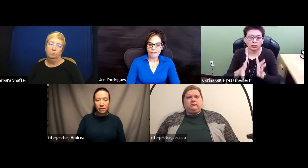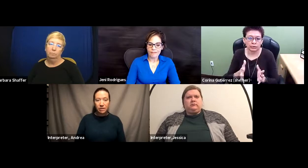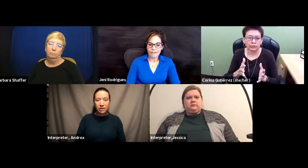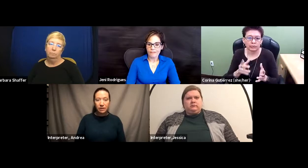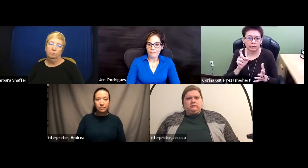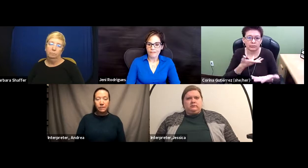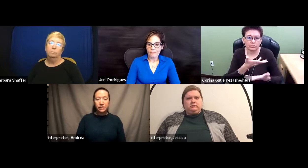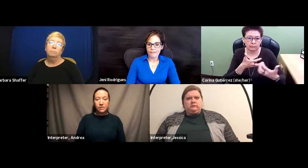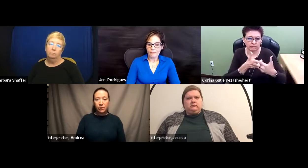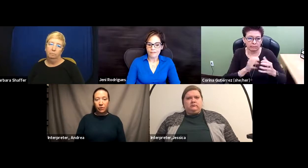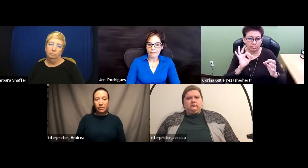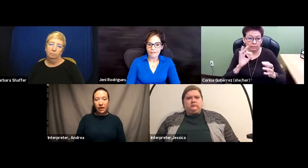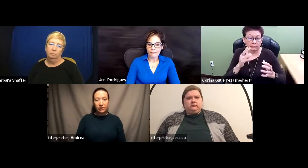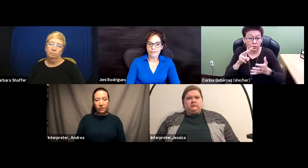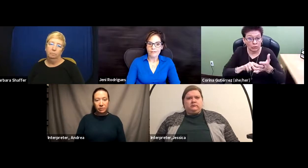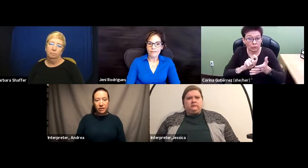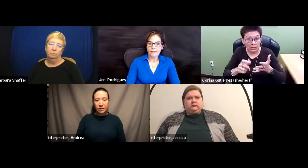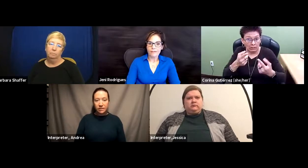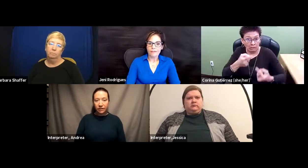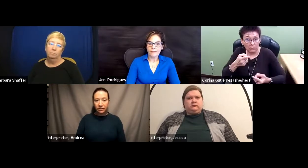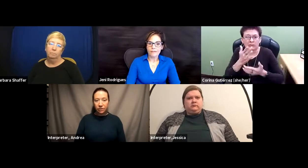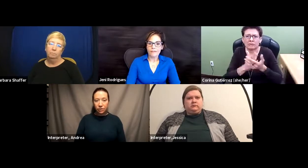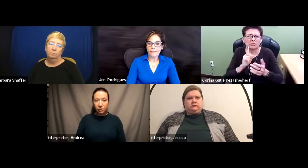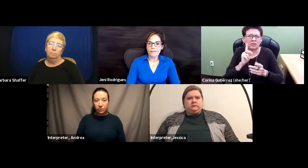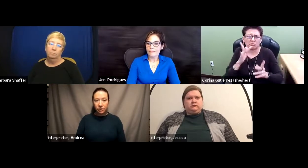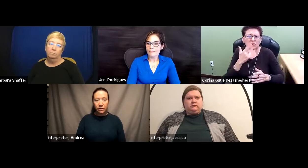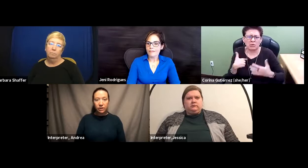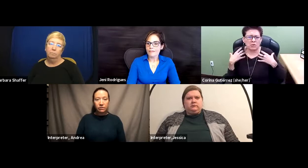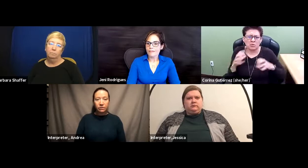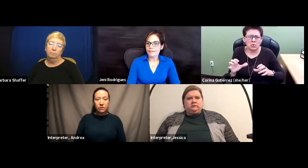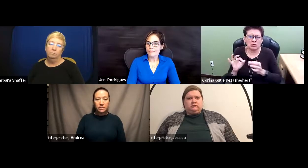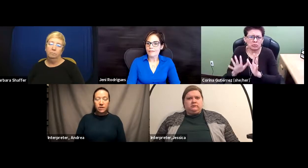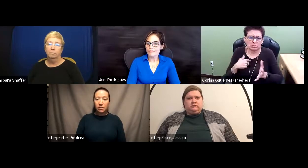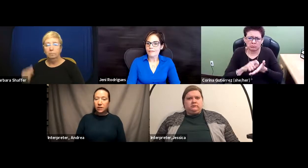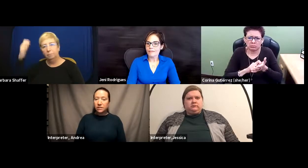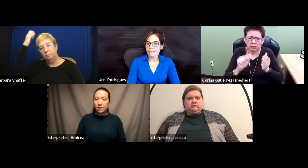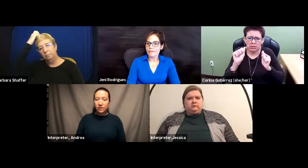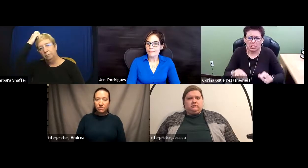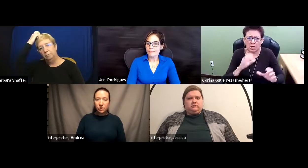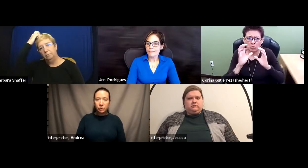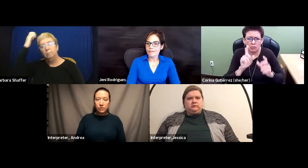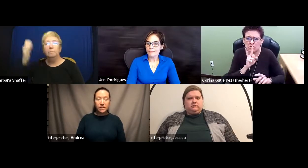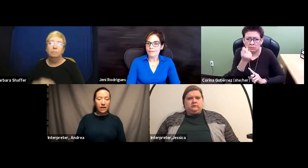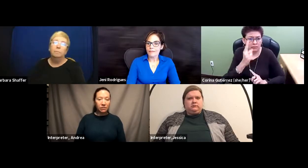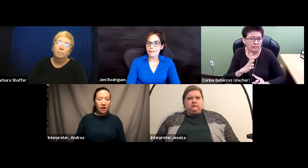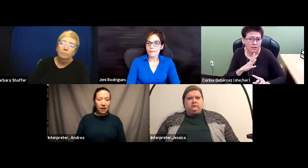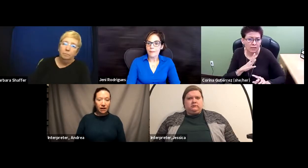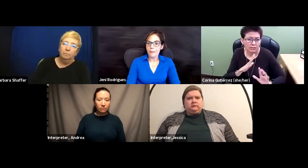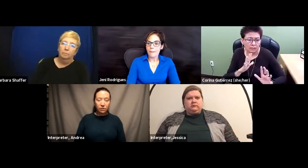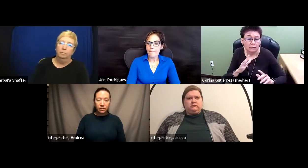may be. So that could be an ASL English interpreter. Some deaf individuals can write back and forth